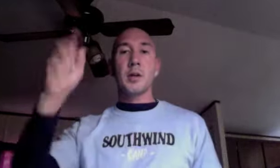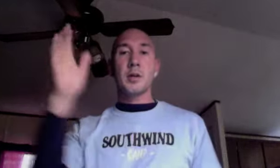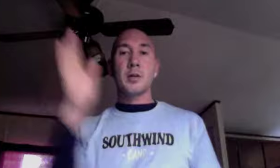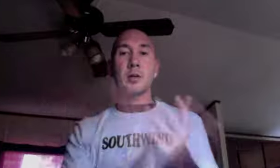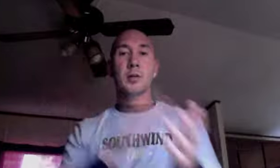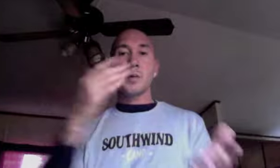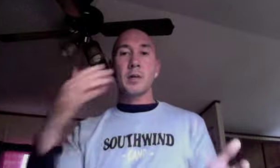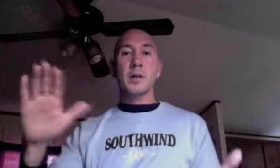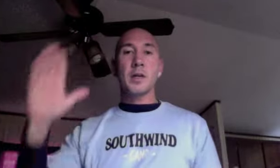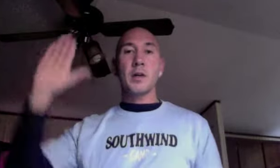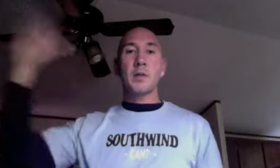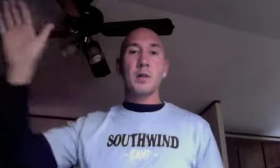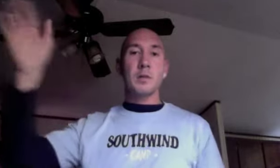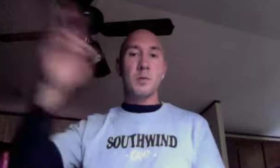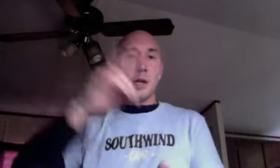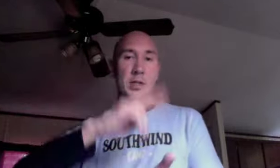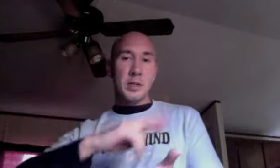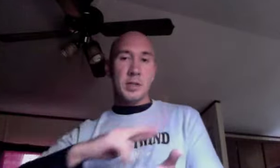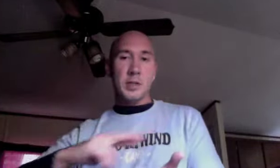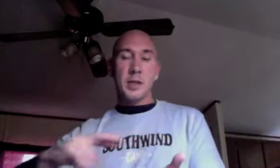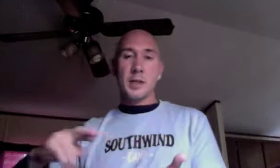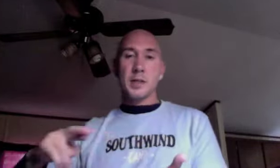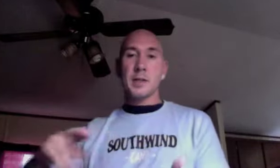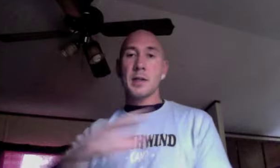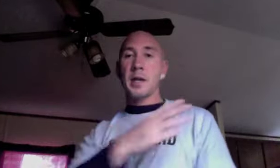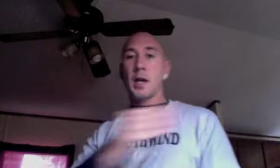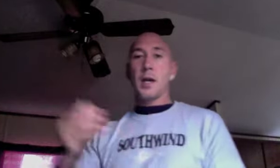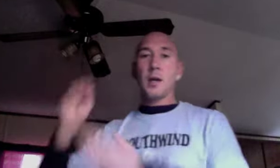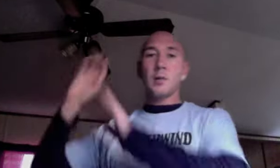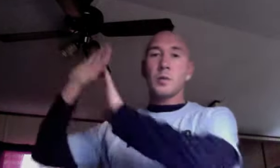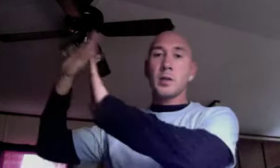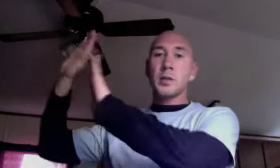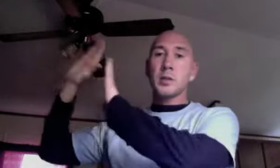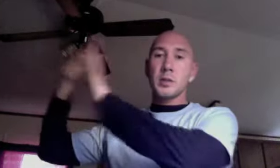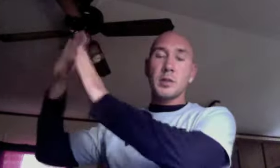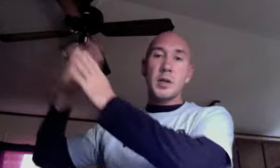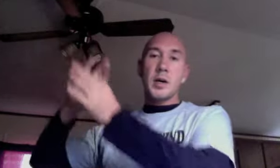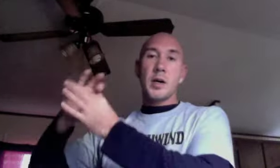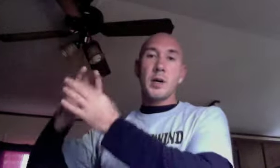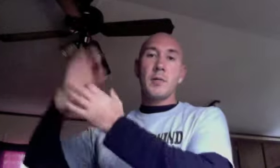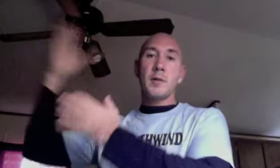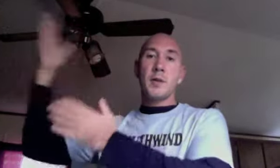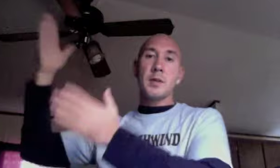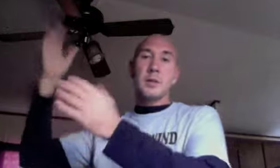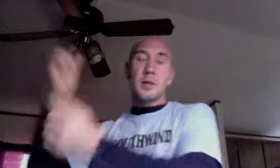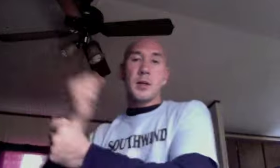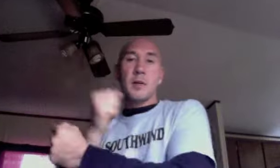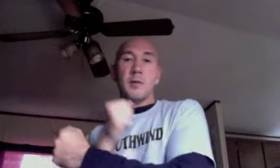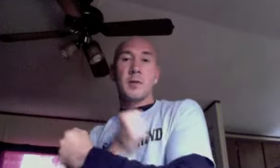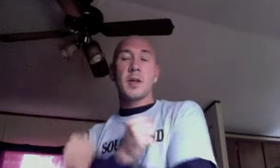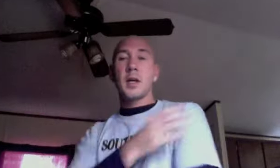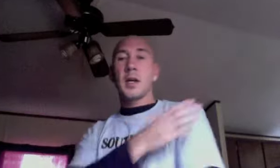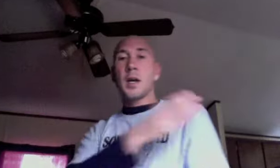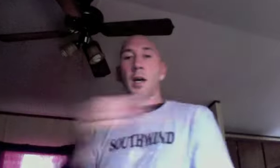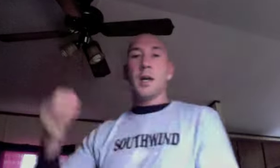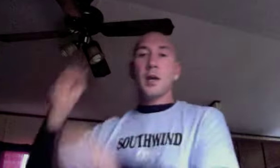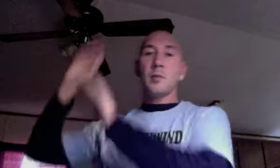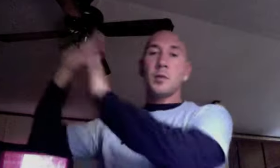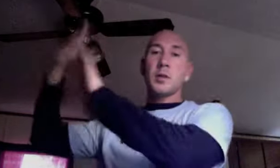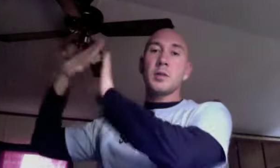glories of his righteousness and wonders of his love and wonders